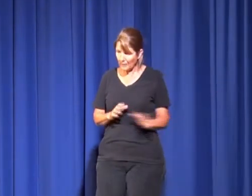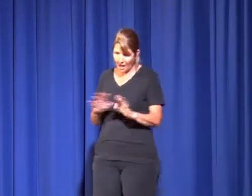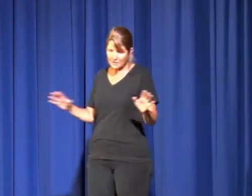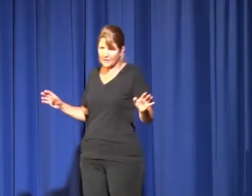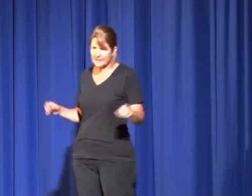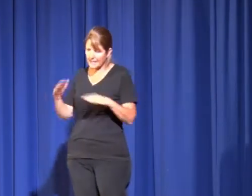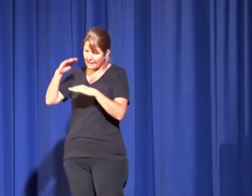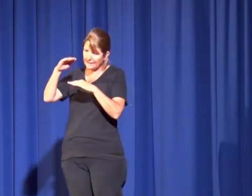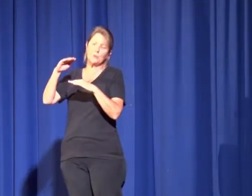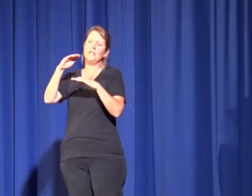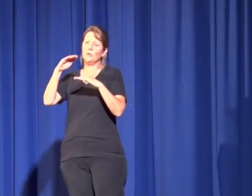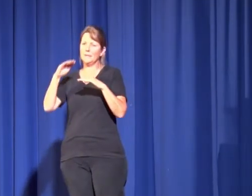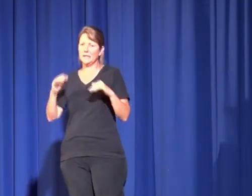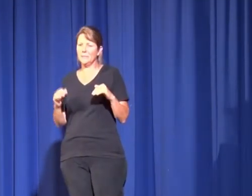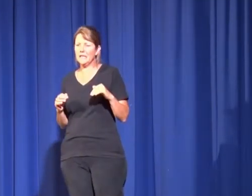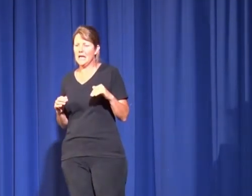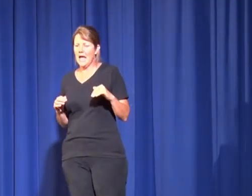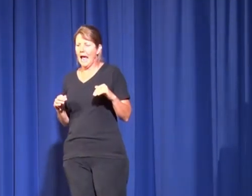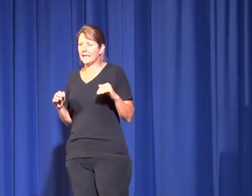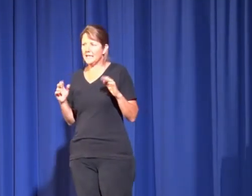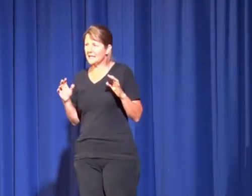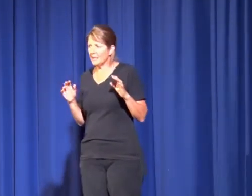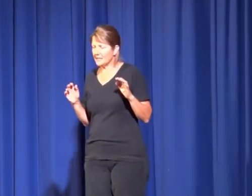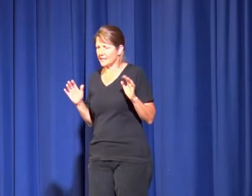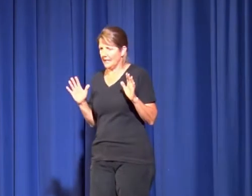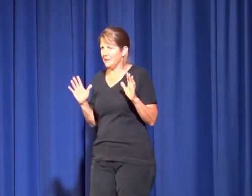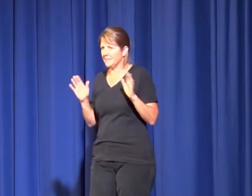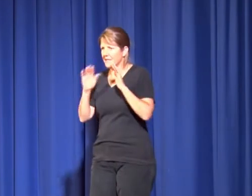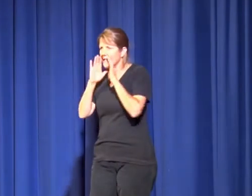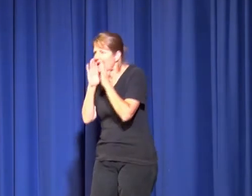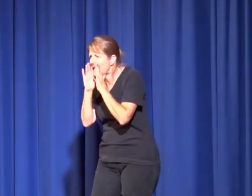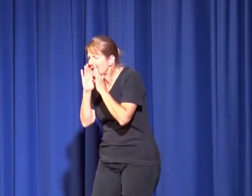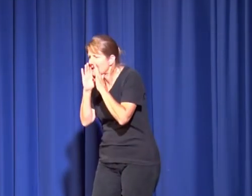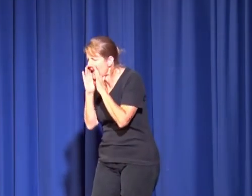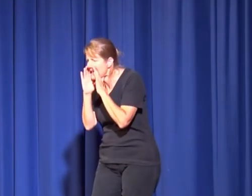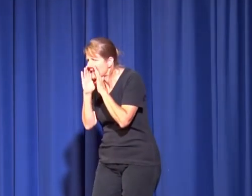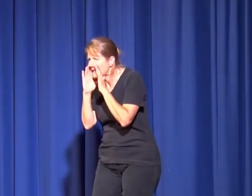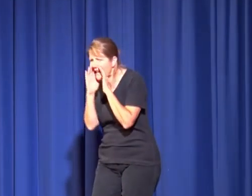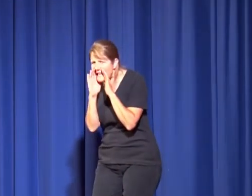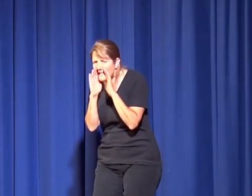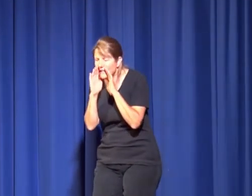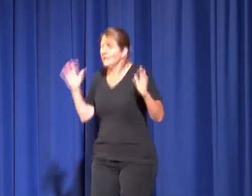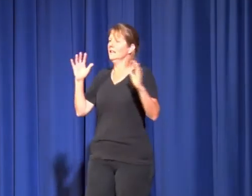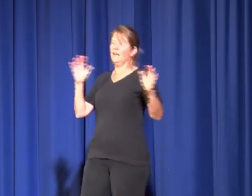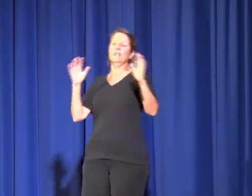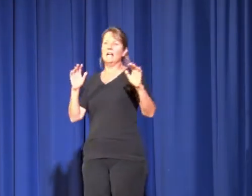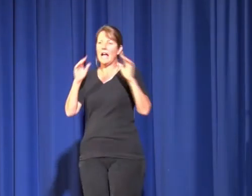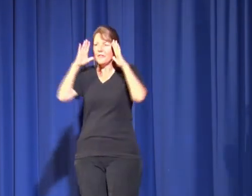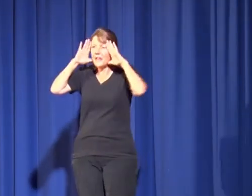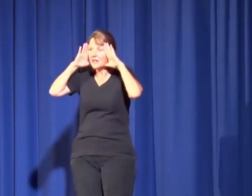I was fast asleep. I'd left the window open a little bit, and into my sleep comes this game, game, game. And there